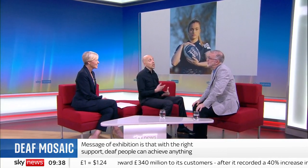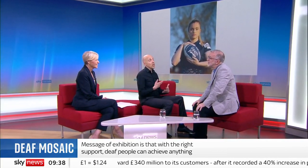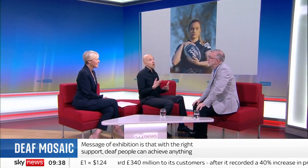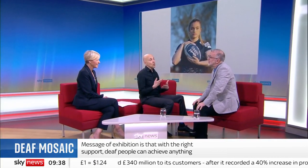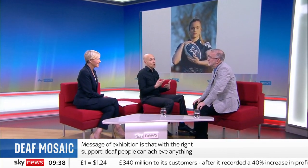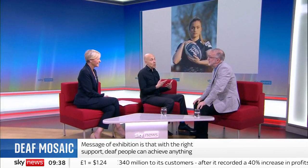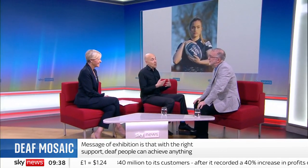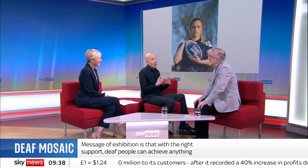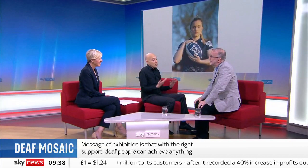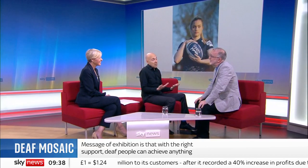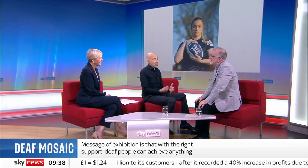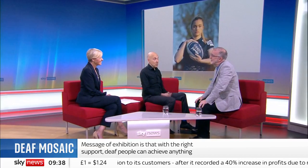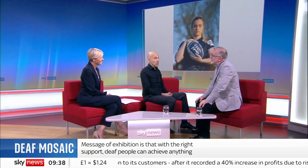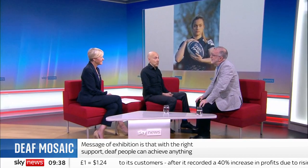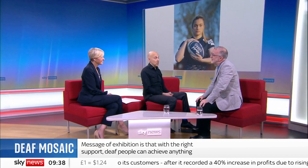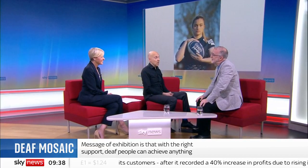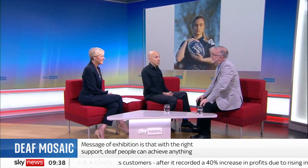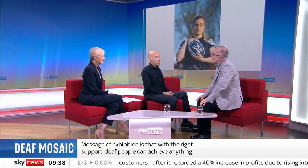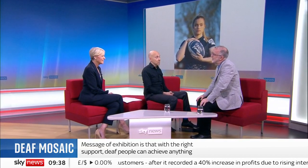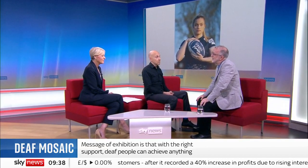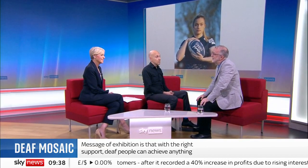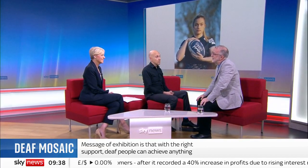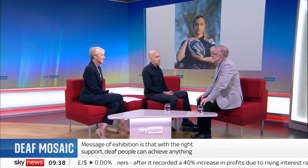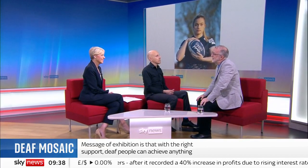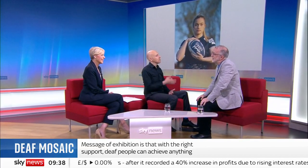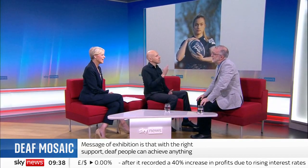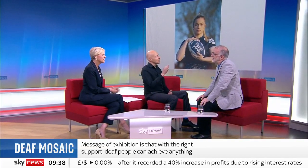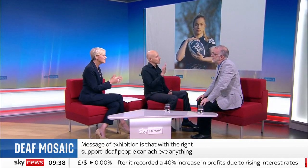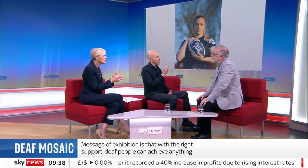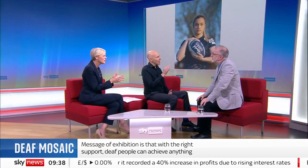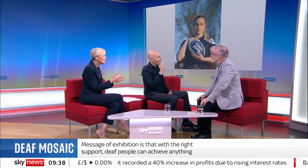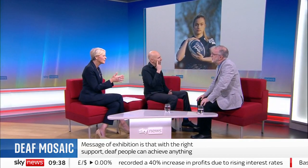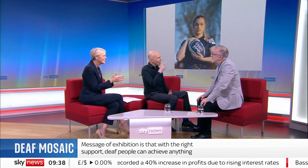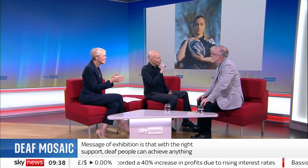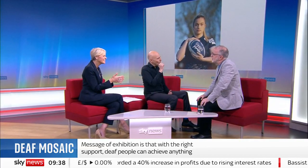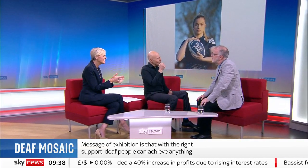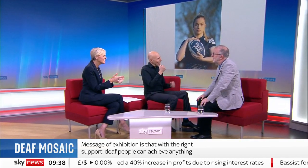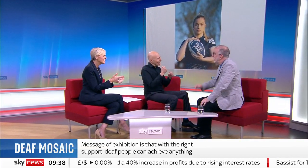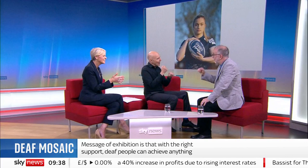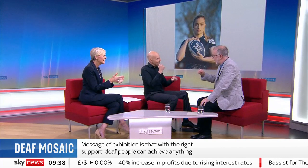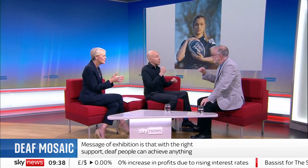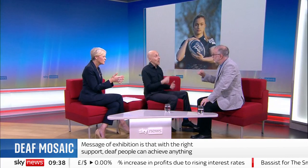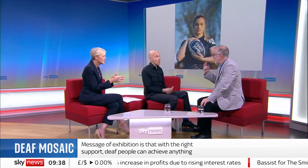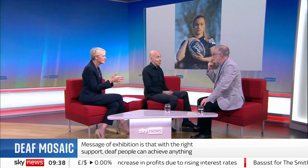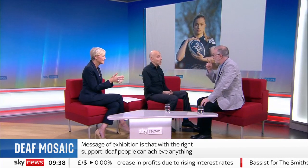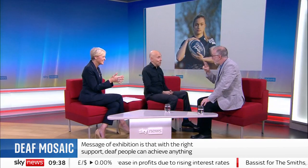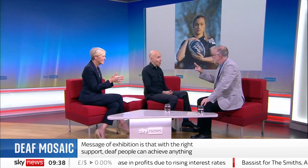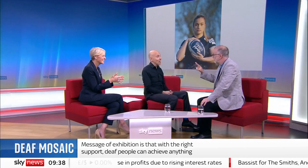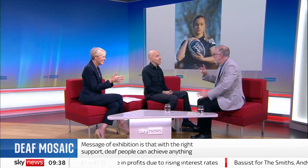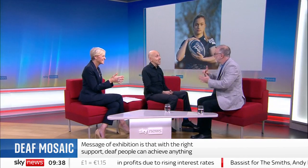work with her. And it's worked, as you've seen. Fantastic. And I think she's going to be on Gladiators, isn't she? Absolutely right, yes. The first guest